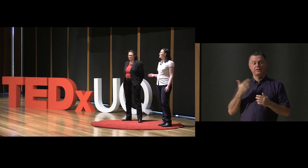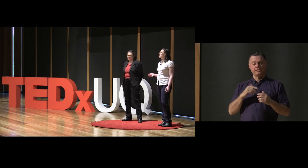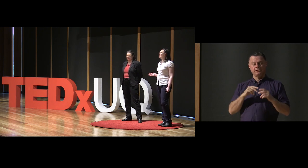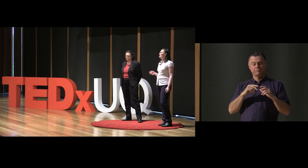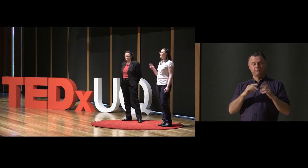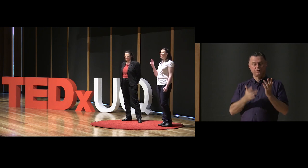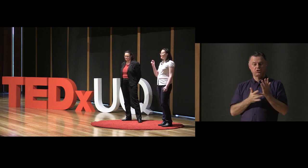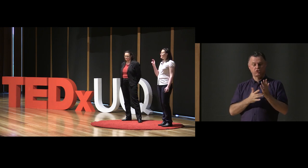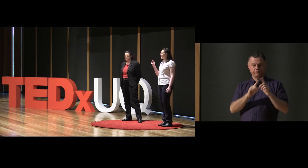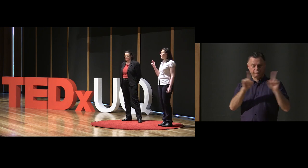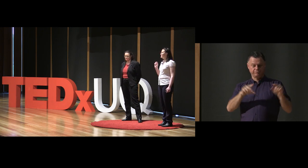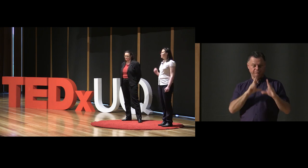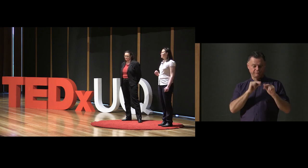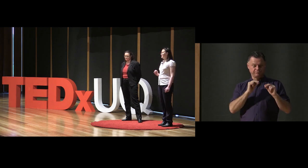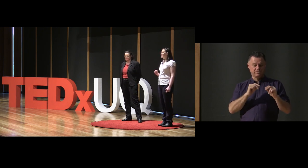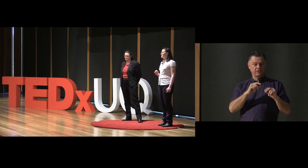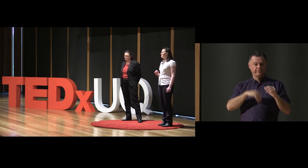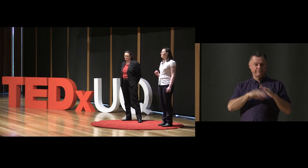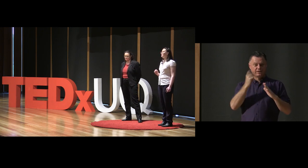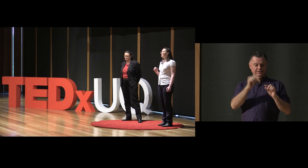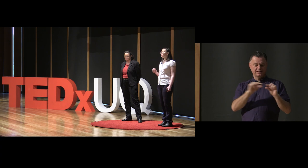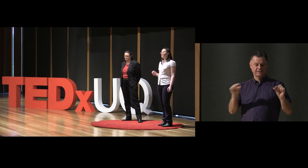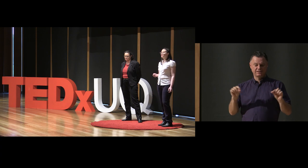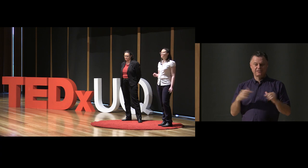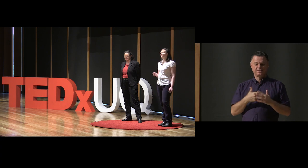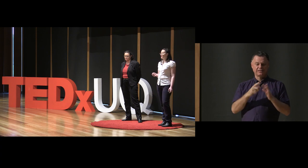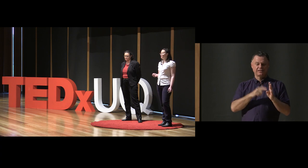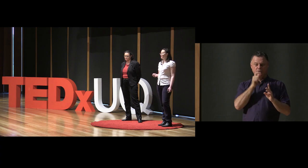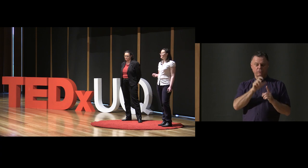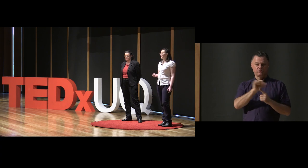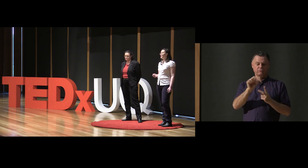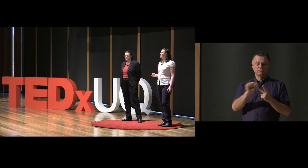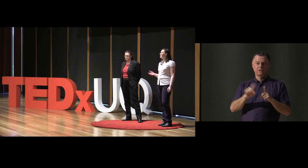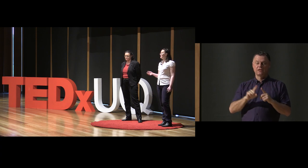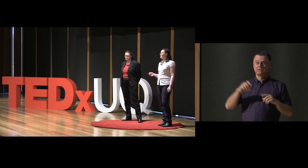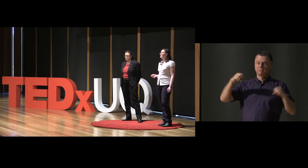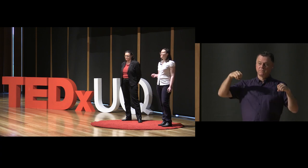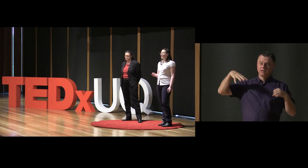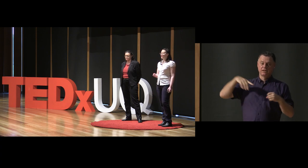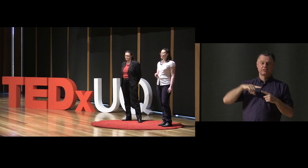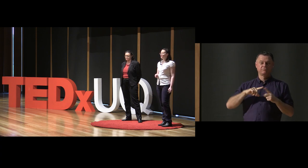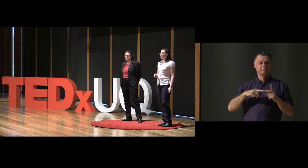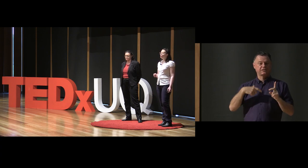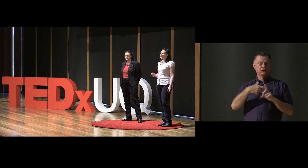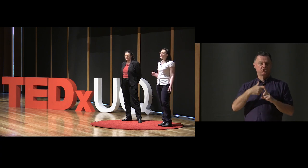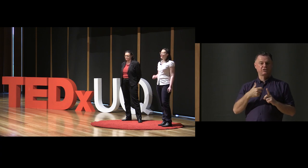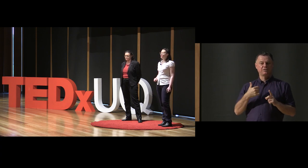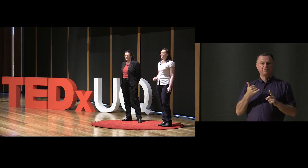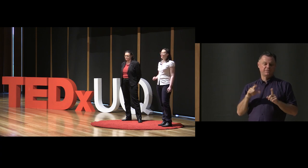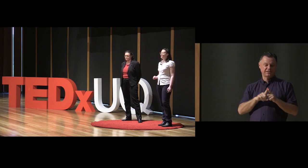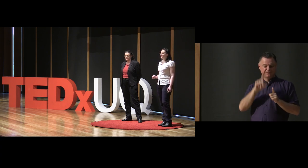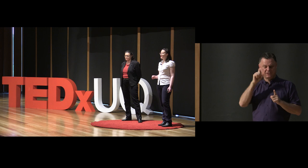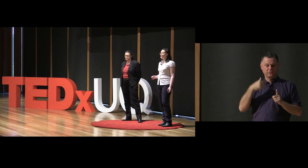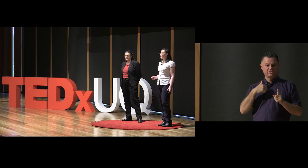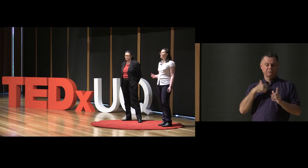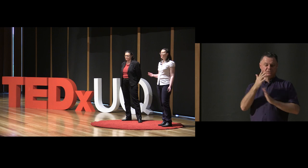didn't actually understand a full sentence. They really just looked for keywords like lights and kitchen. We might be able